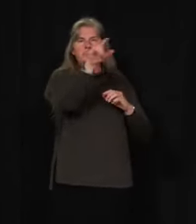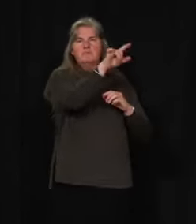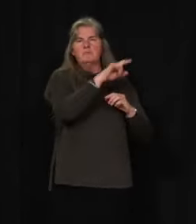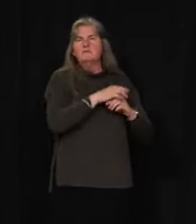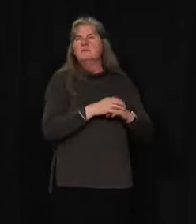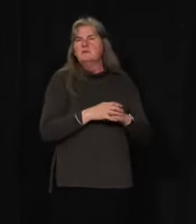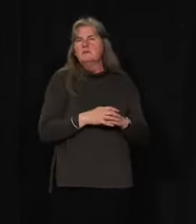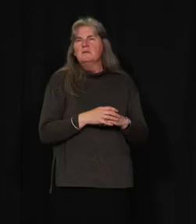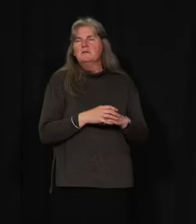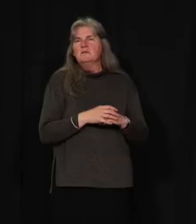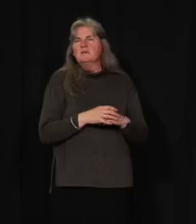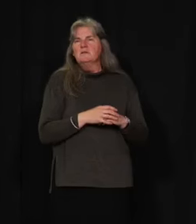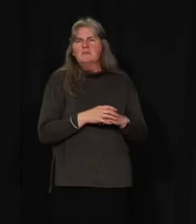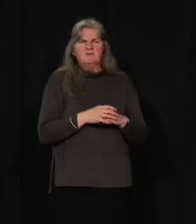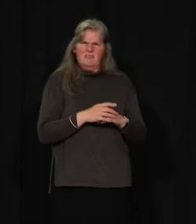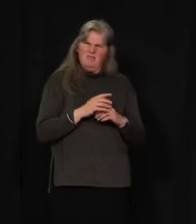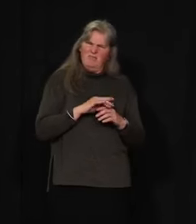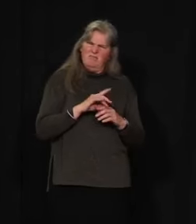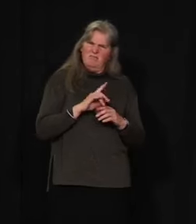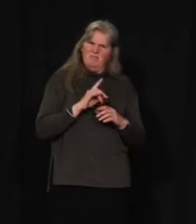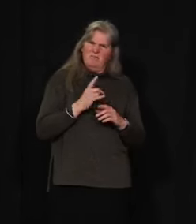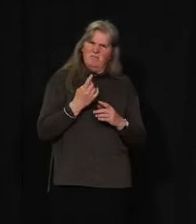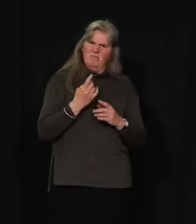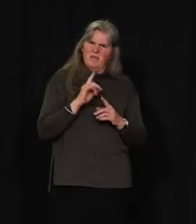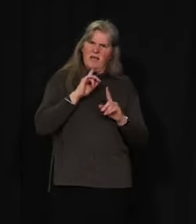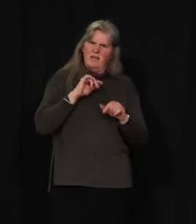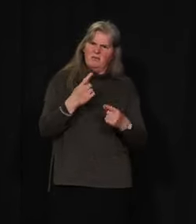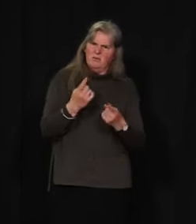think that would be acceptable. Is that answering the question?